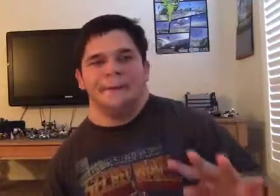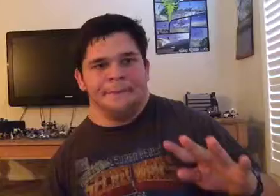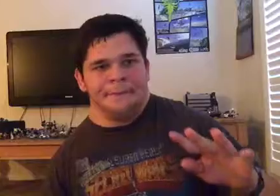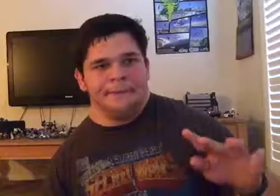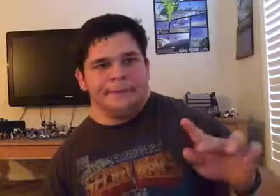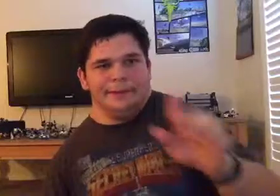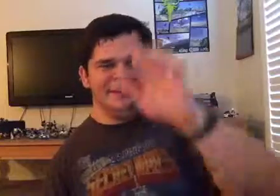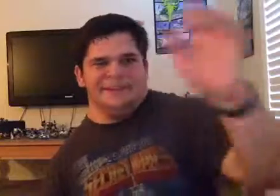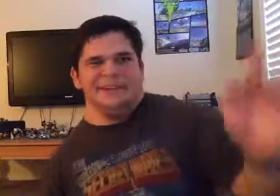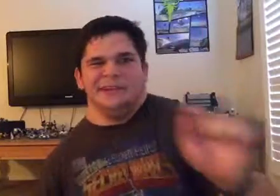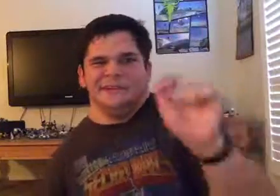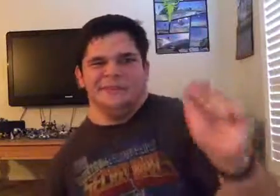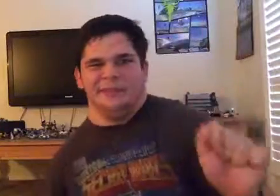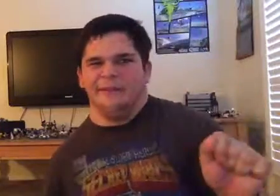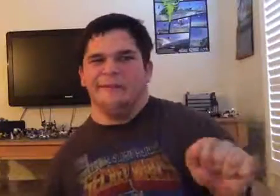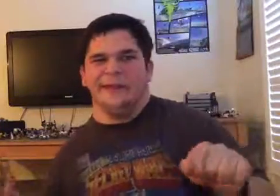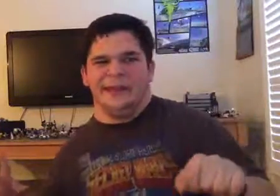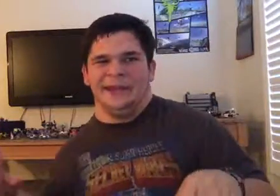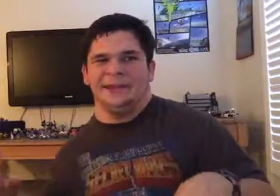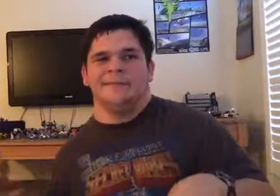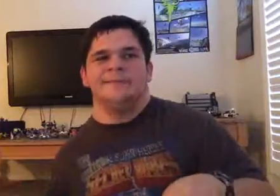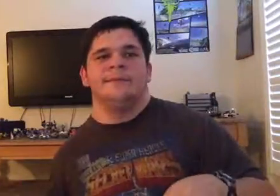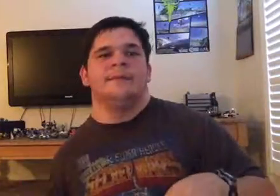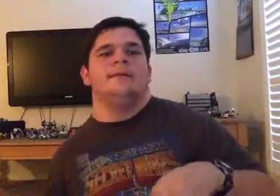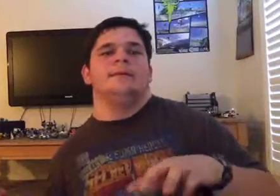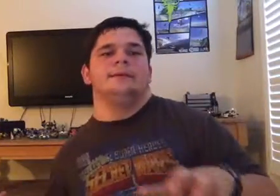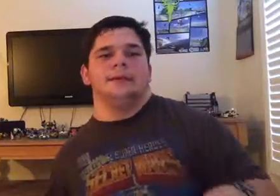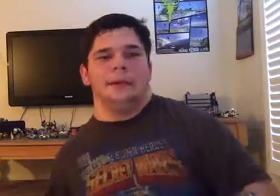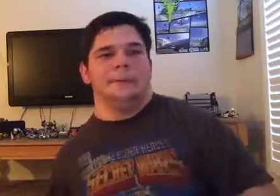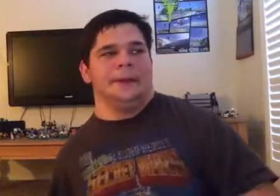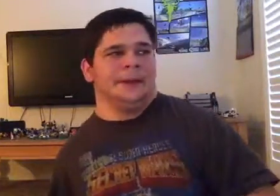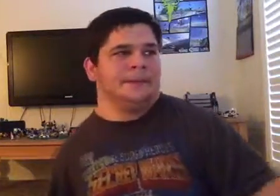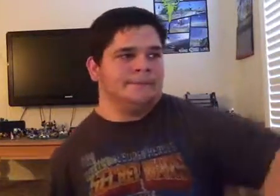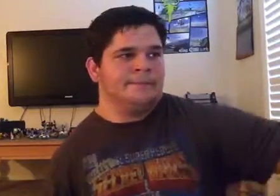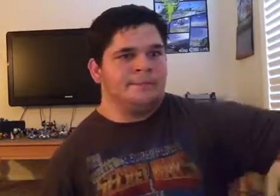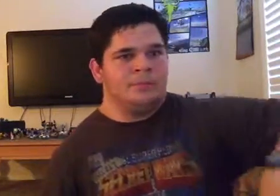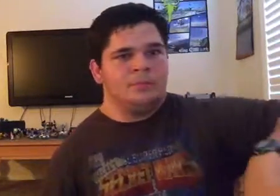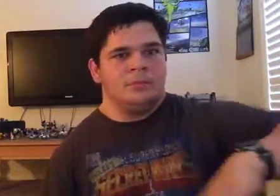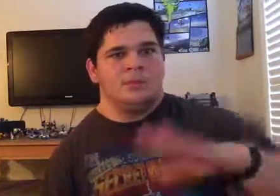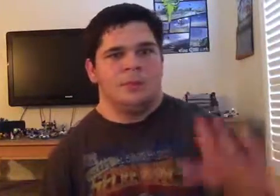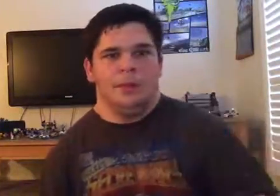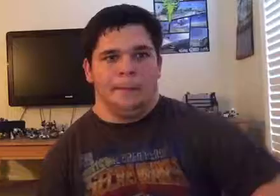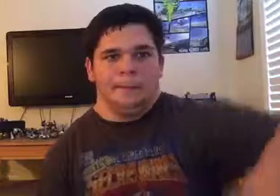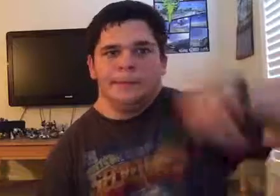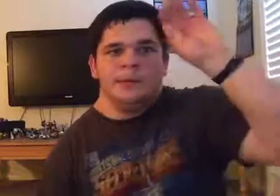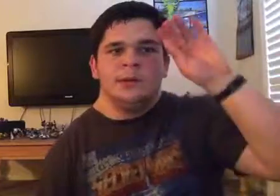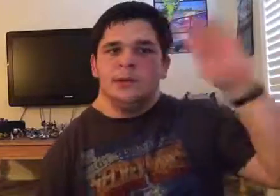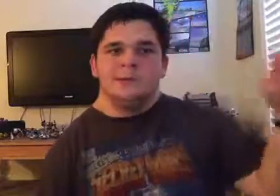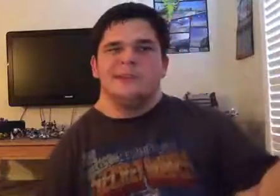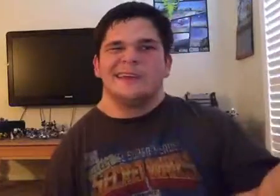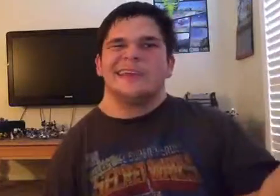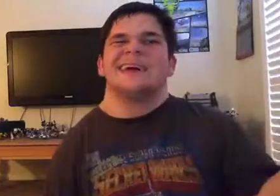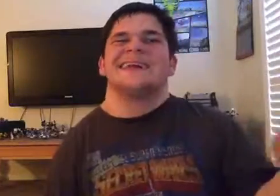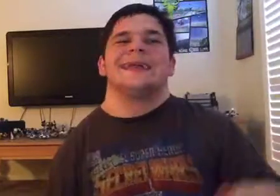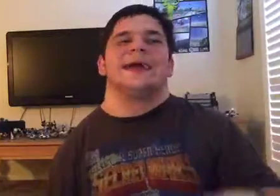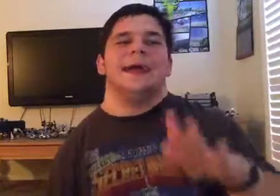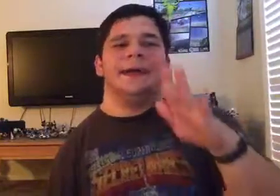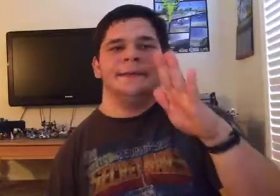and you would use the relocate keystone to summon um, chick six and